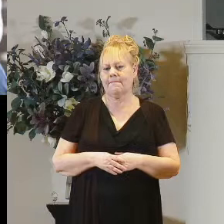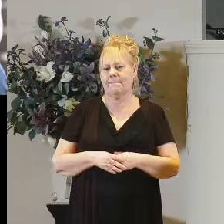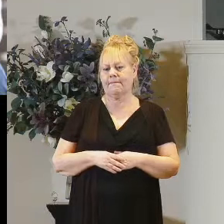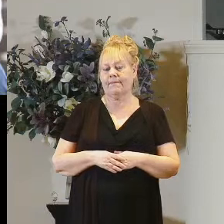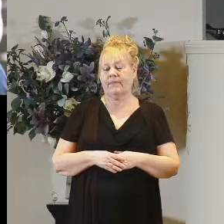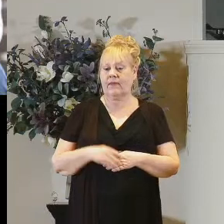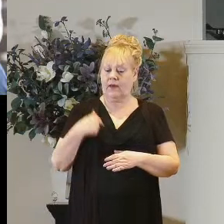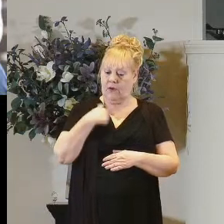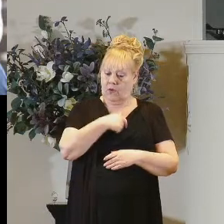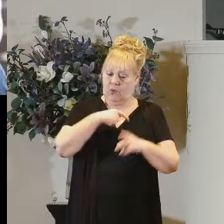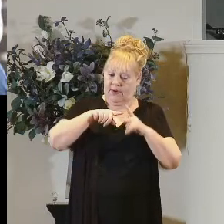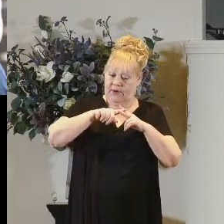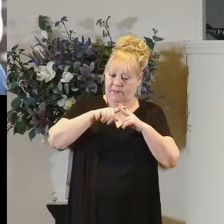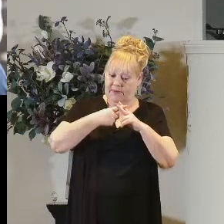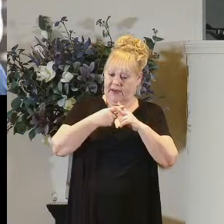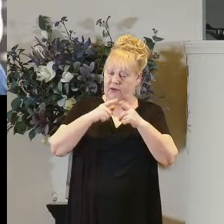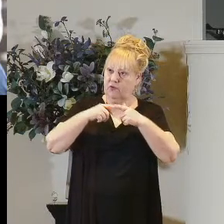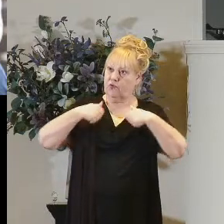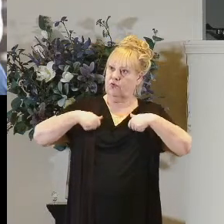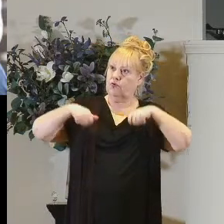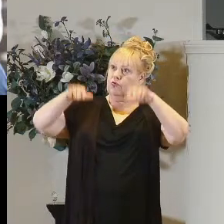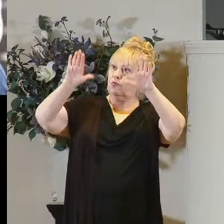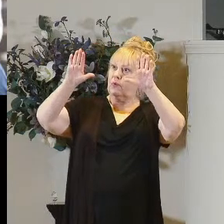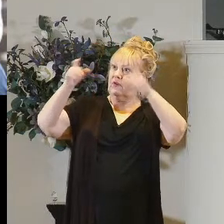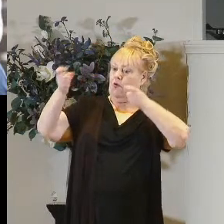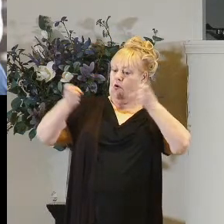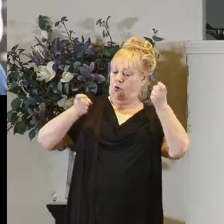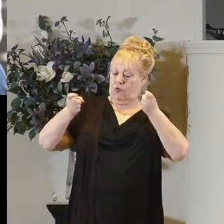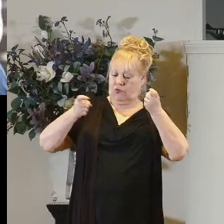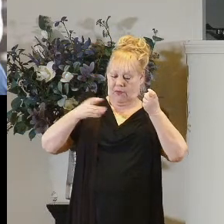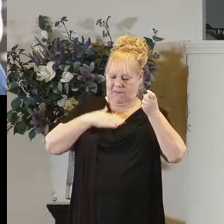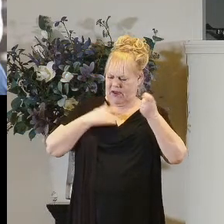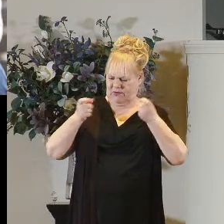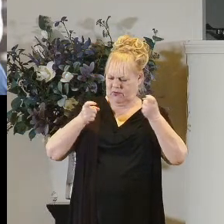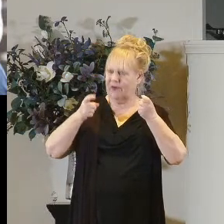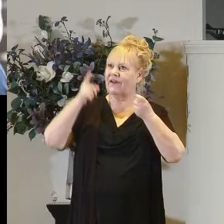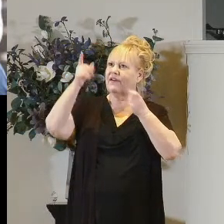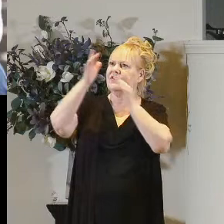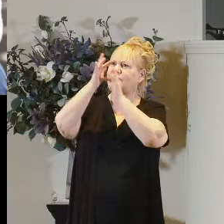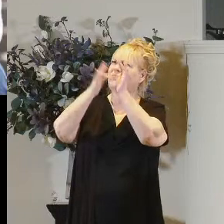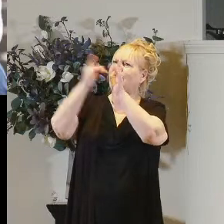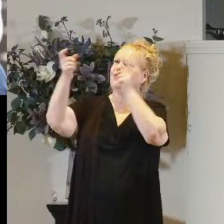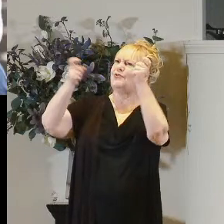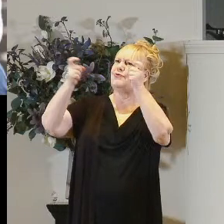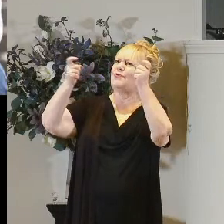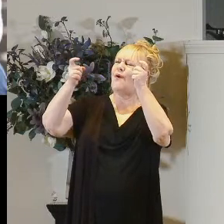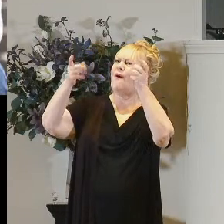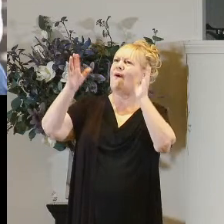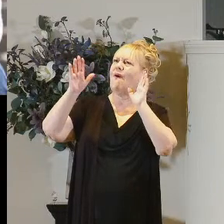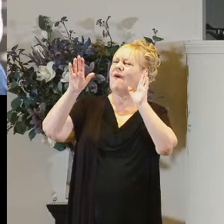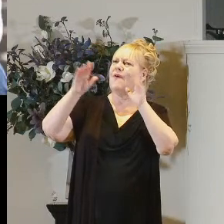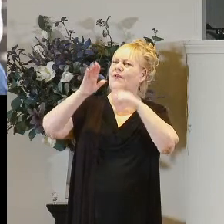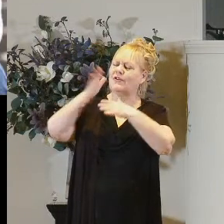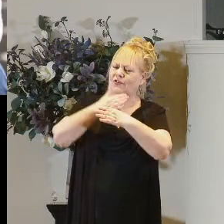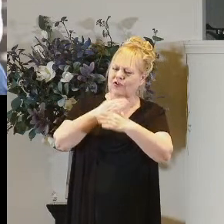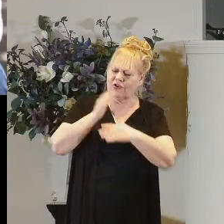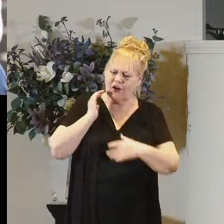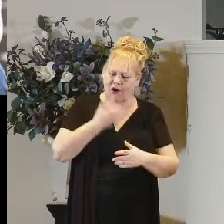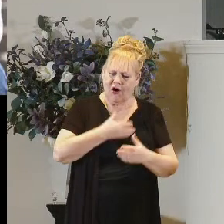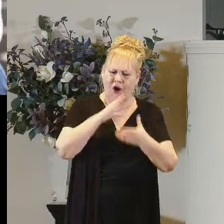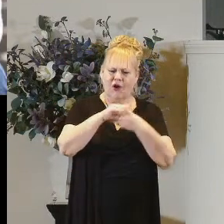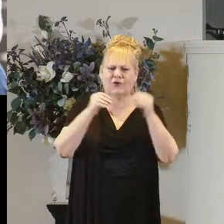when we begin to surrender control to jesus when we begin to share our